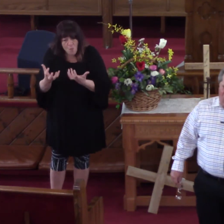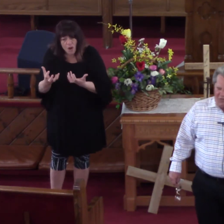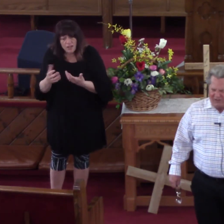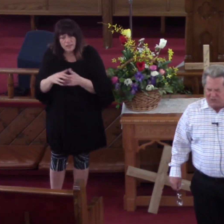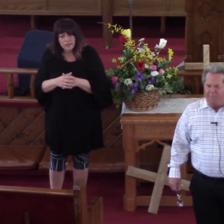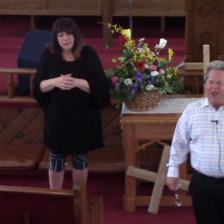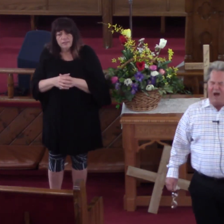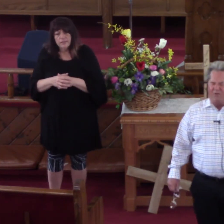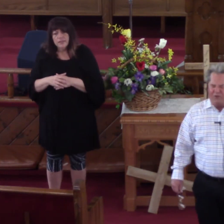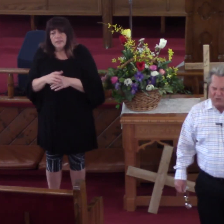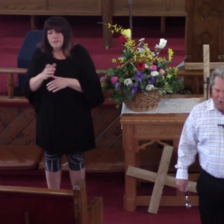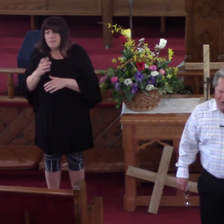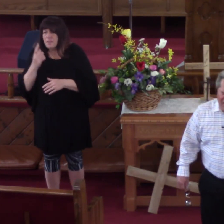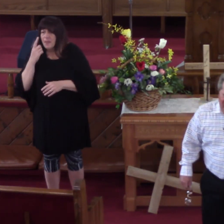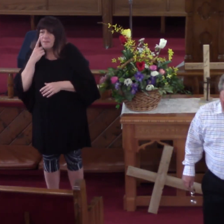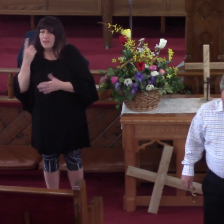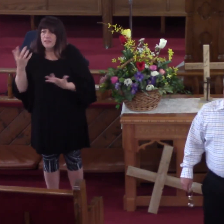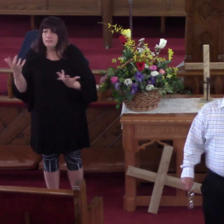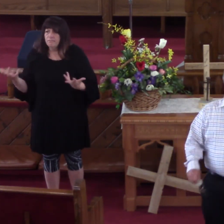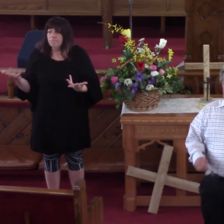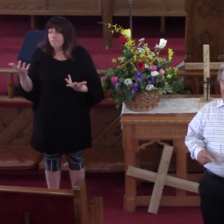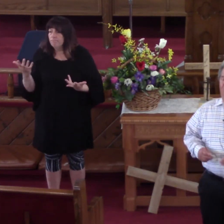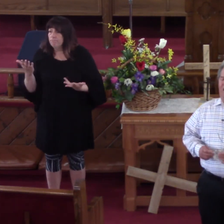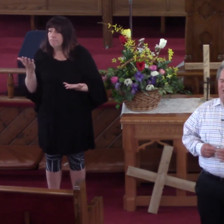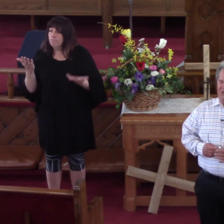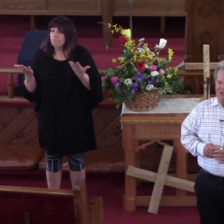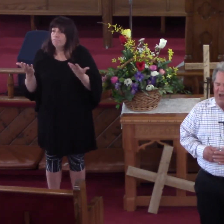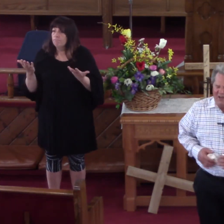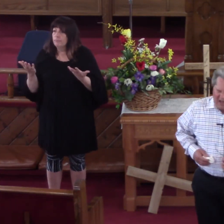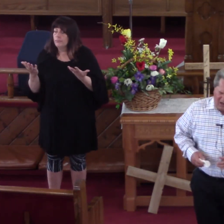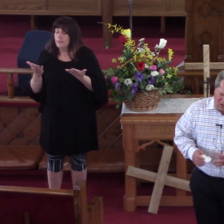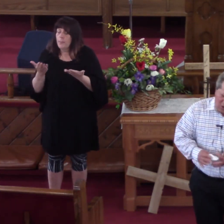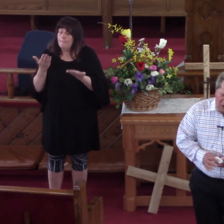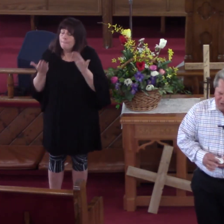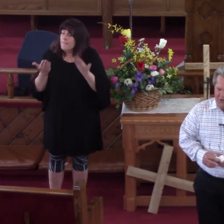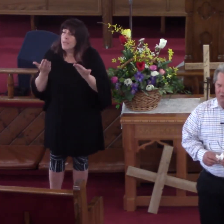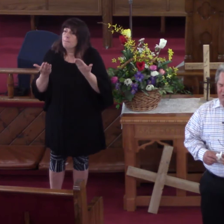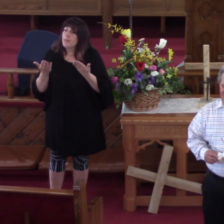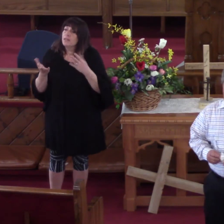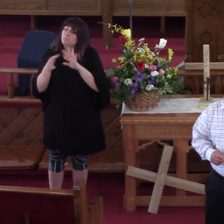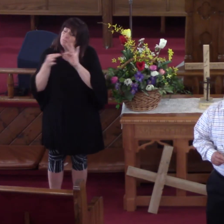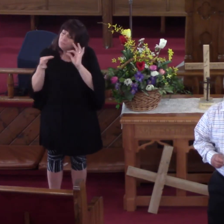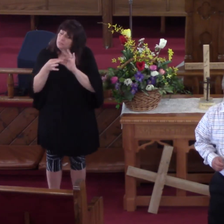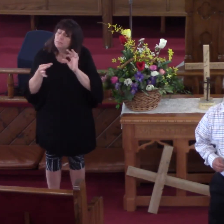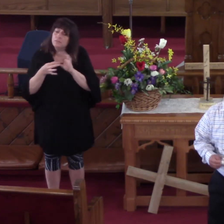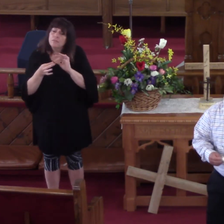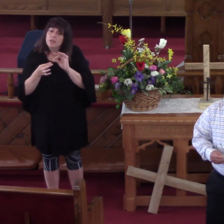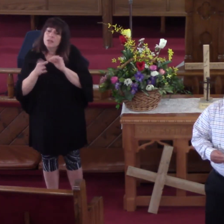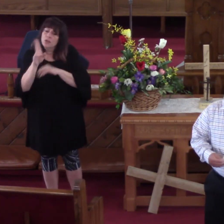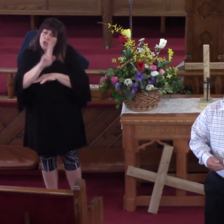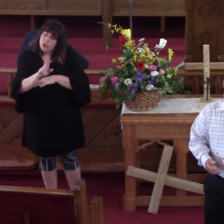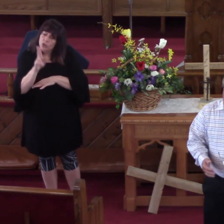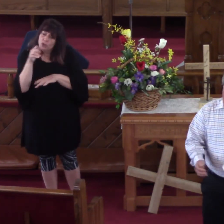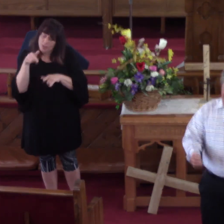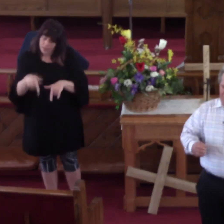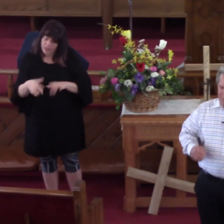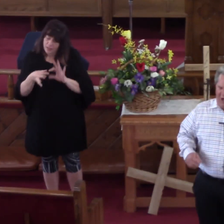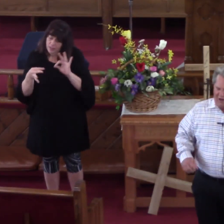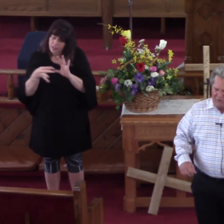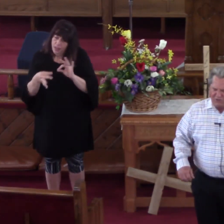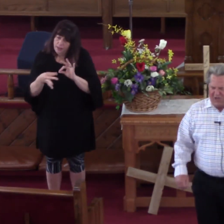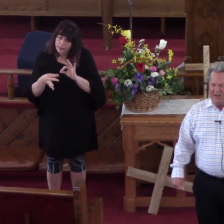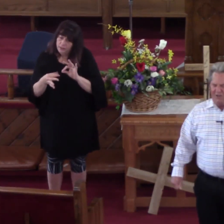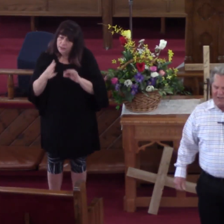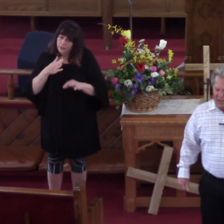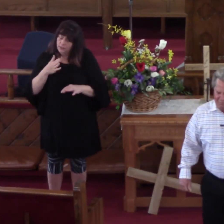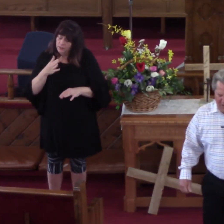Thought Oh That Somehow This Morning That I Could Get A Message Across Using This Parable My Friend Of The